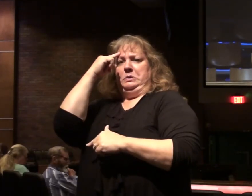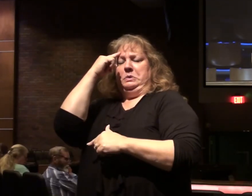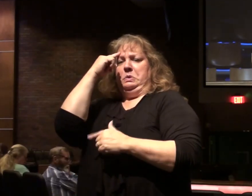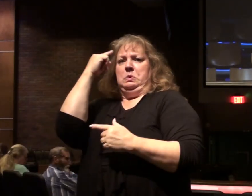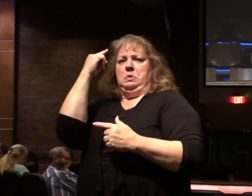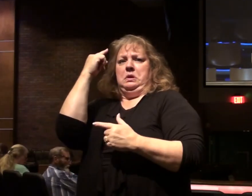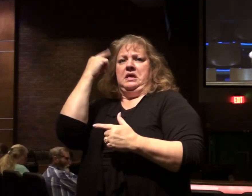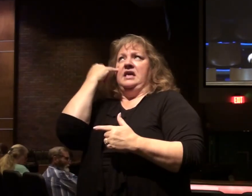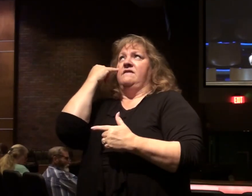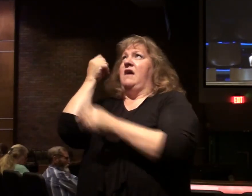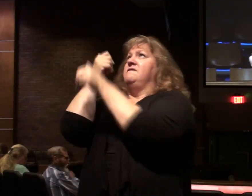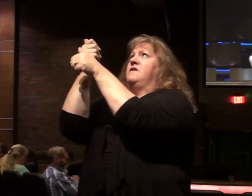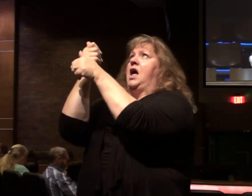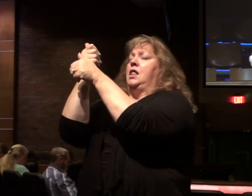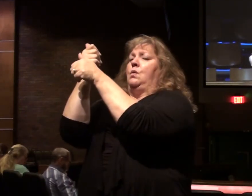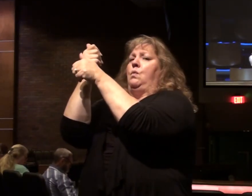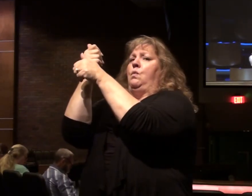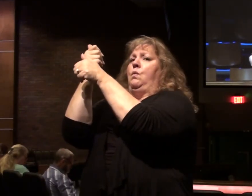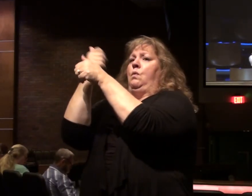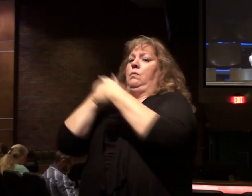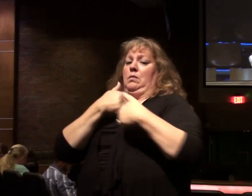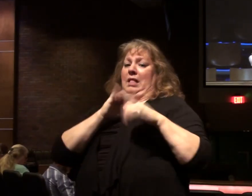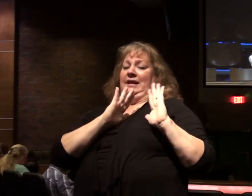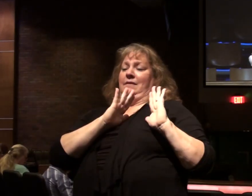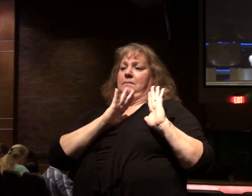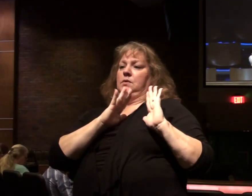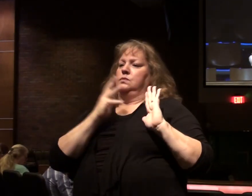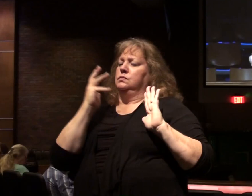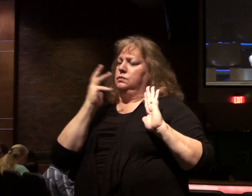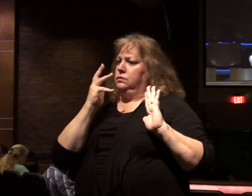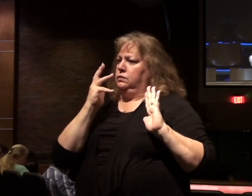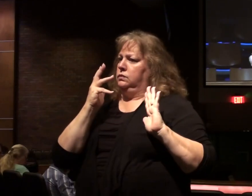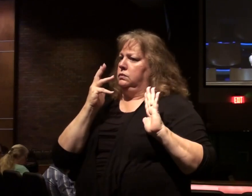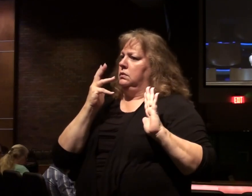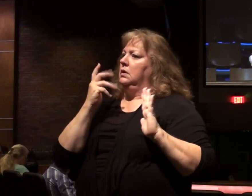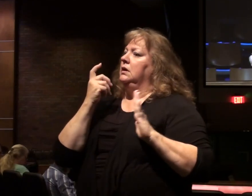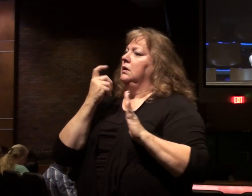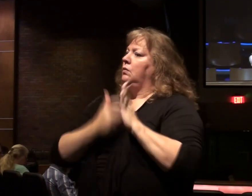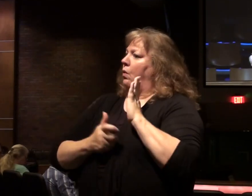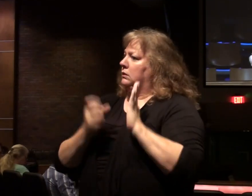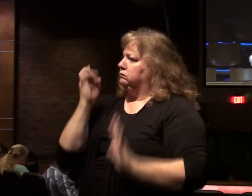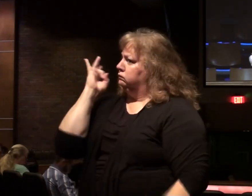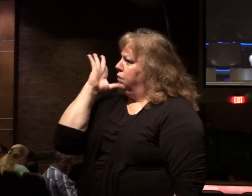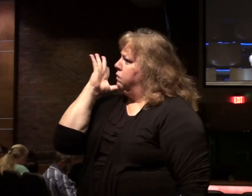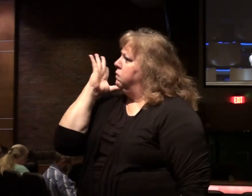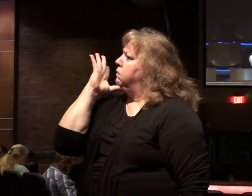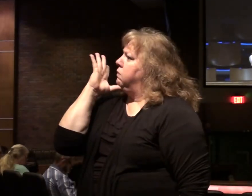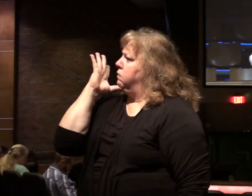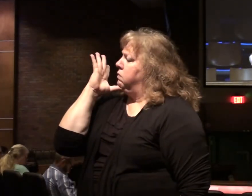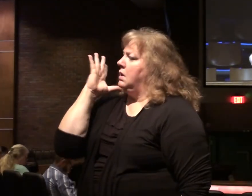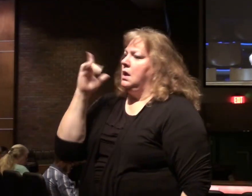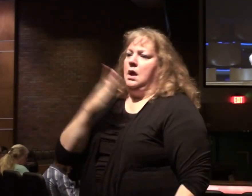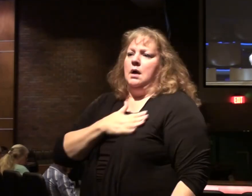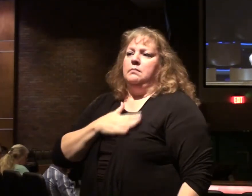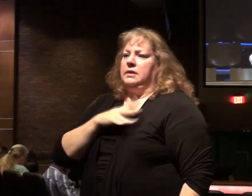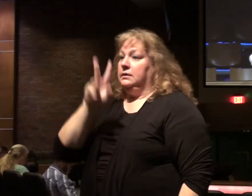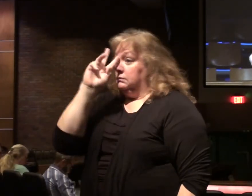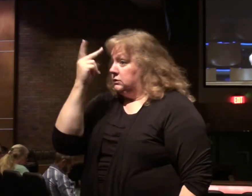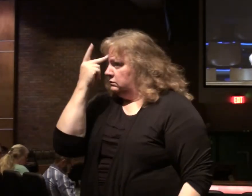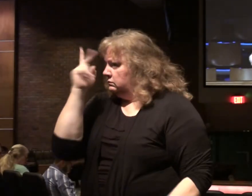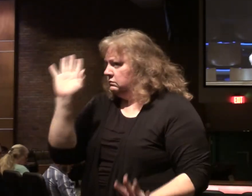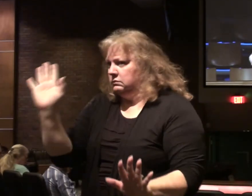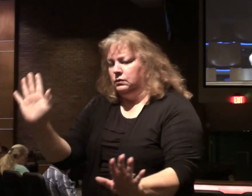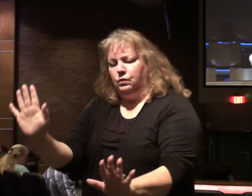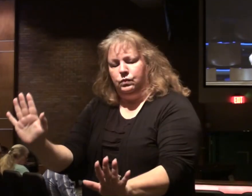follow Jesus Christ. No matter what. It will be a high cost that we have to pay many times. But please don't misunderstand.